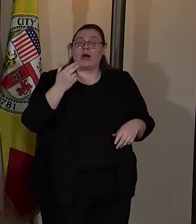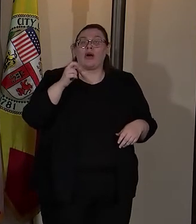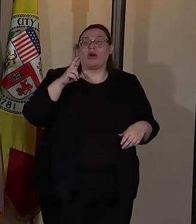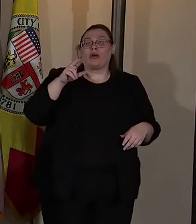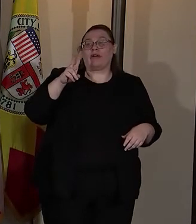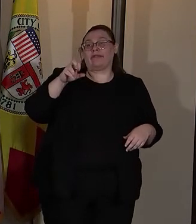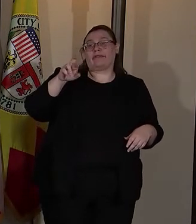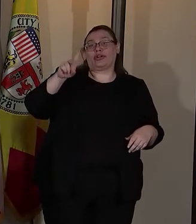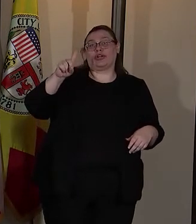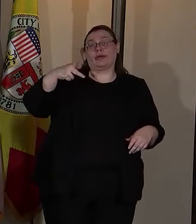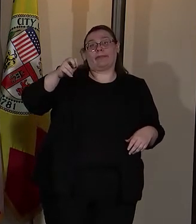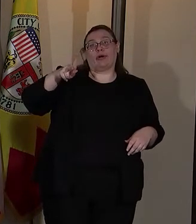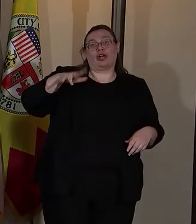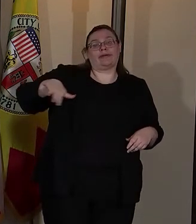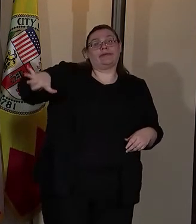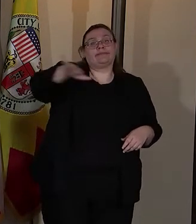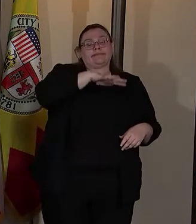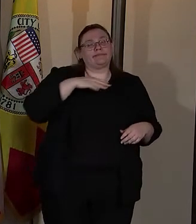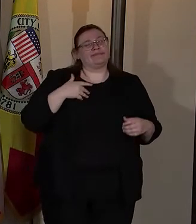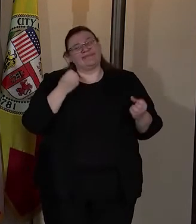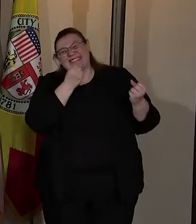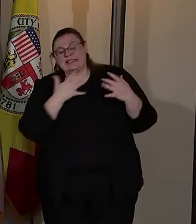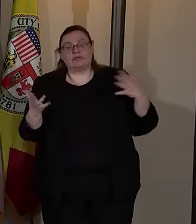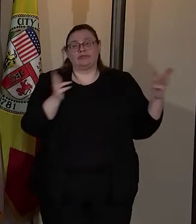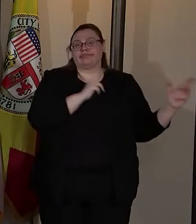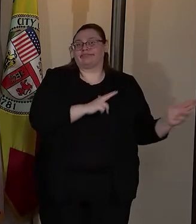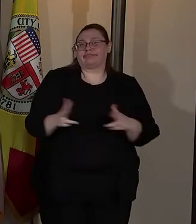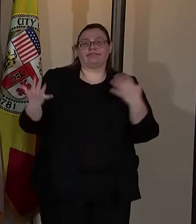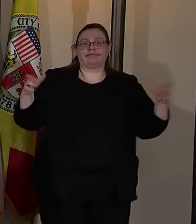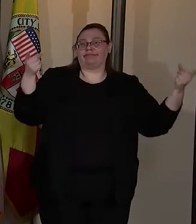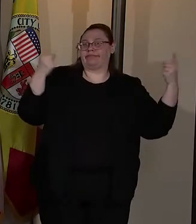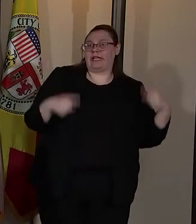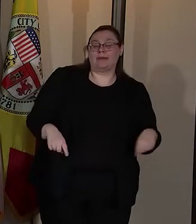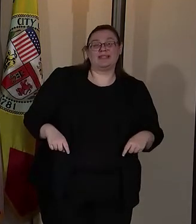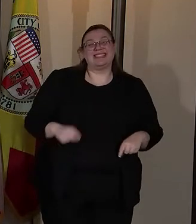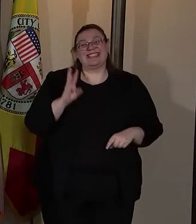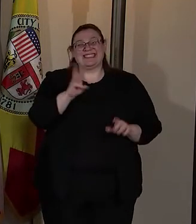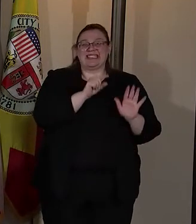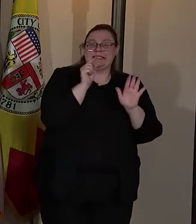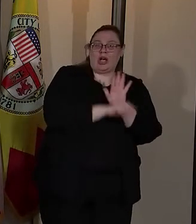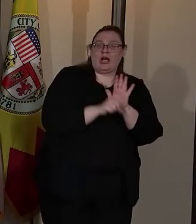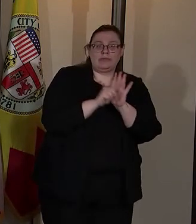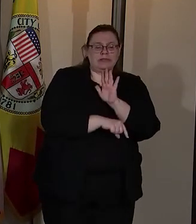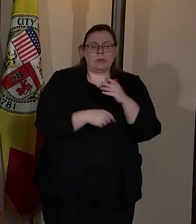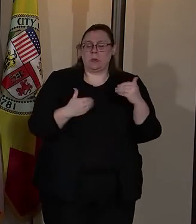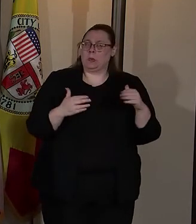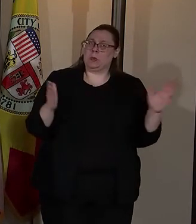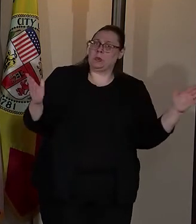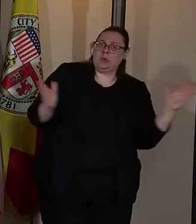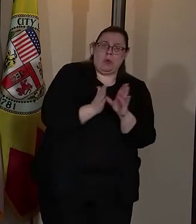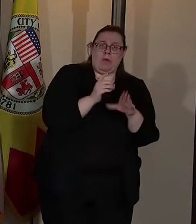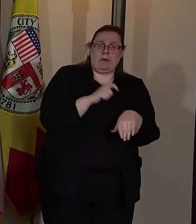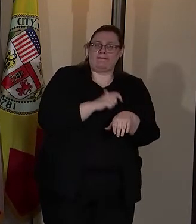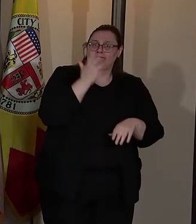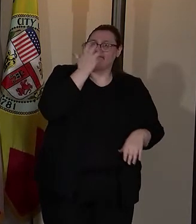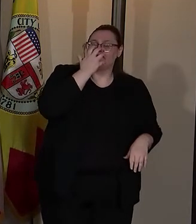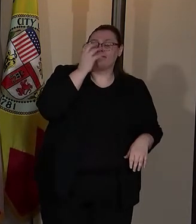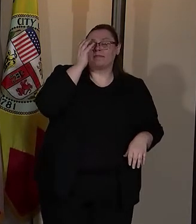neighborhood, there had been dozens of shootings, six homicides in a very, very short amount of time.